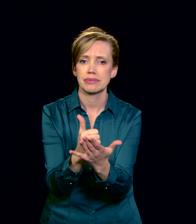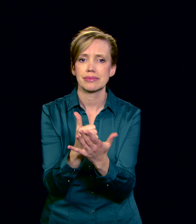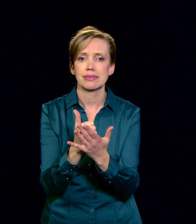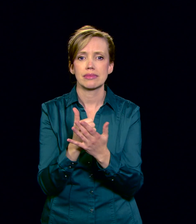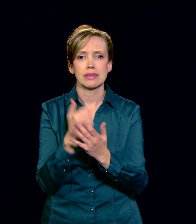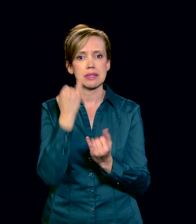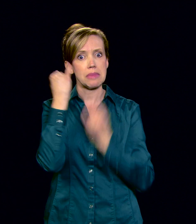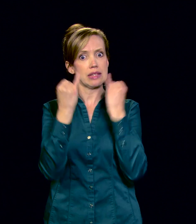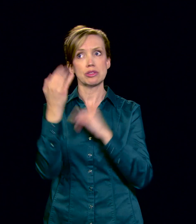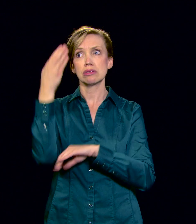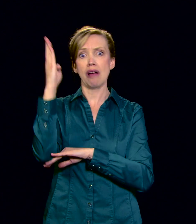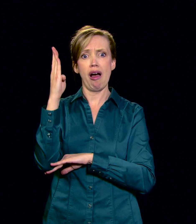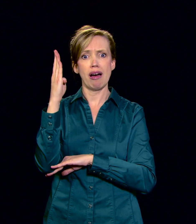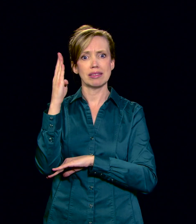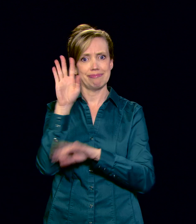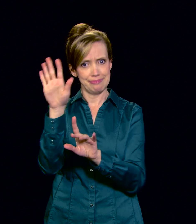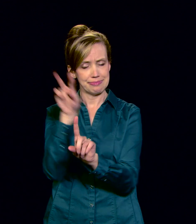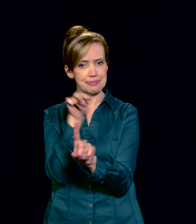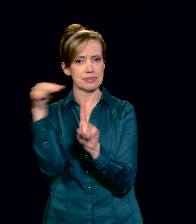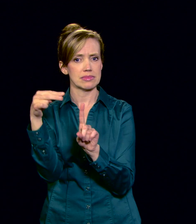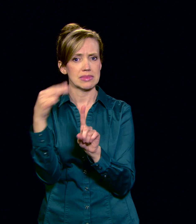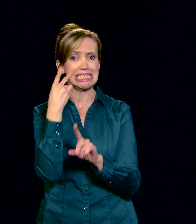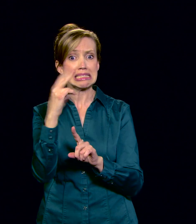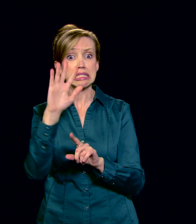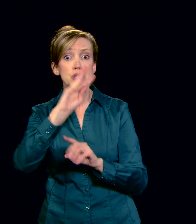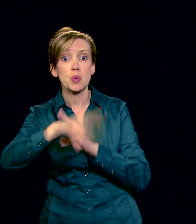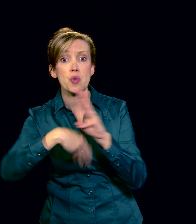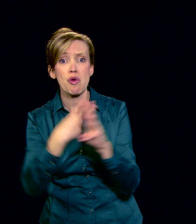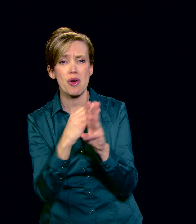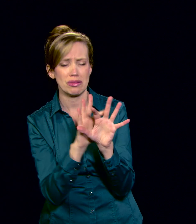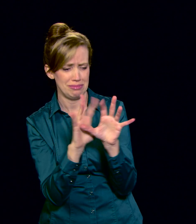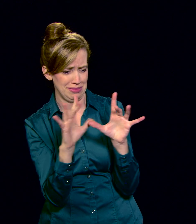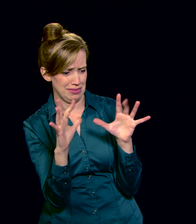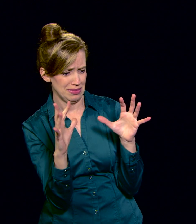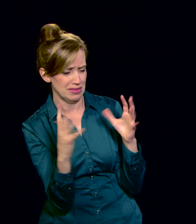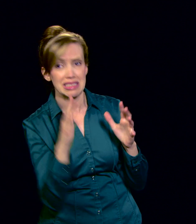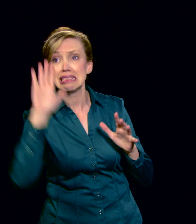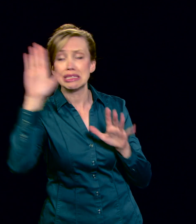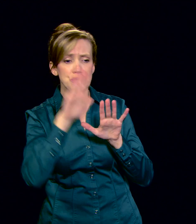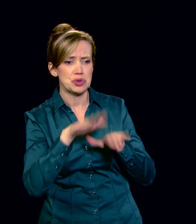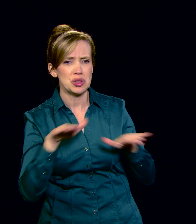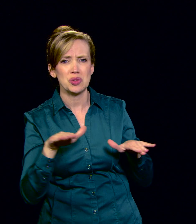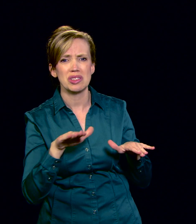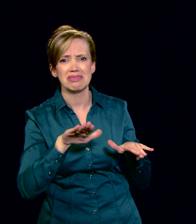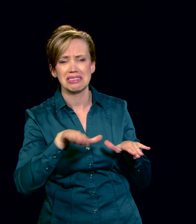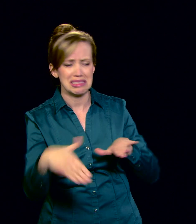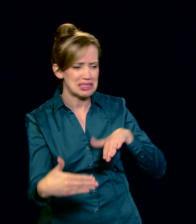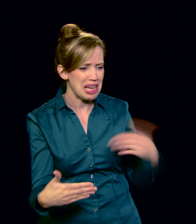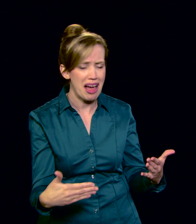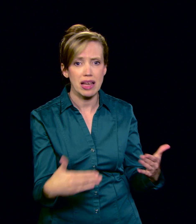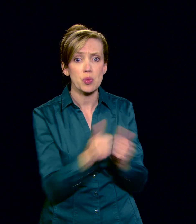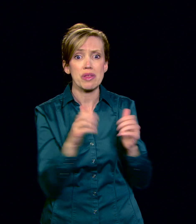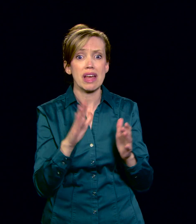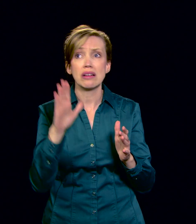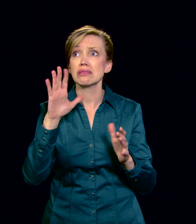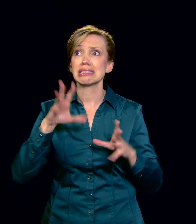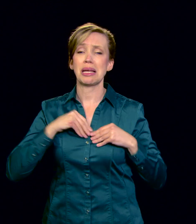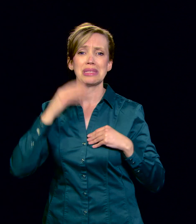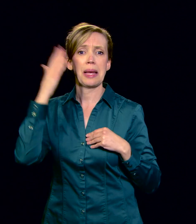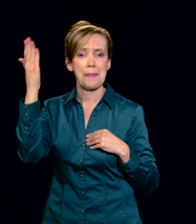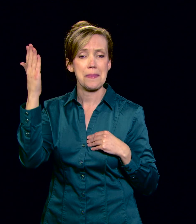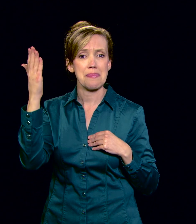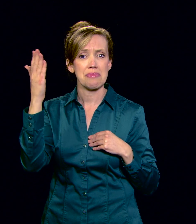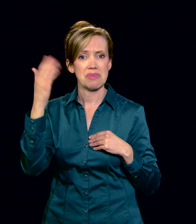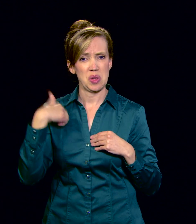sees. He has a world full of children who are dying without knowing salvation. Is it really possible that we can stand by and do nothing?